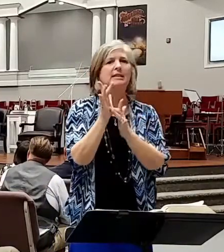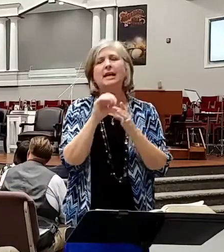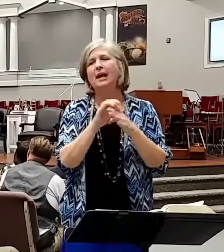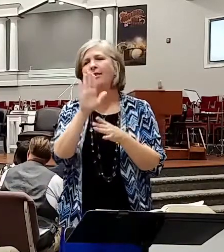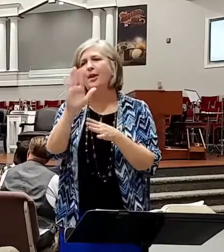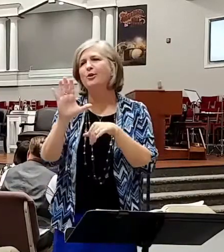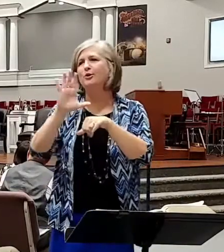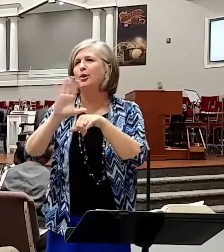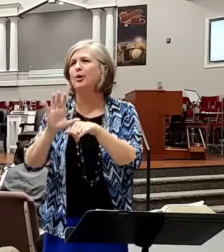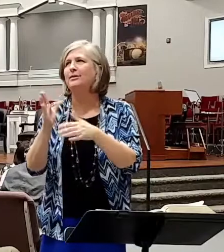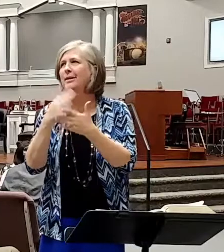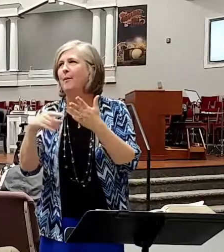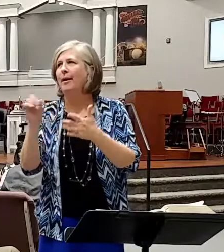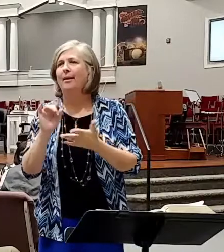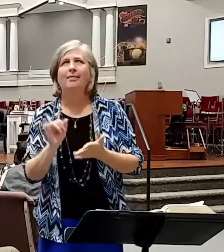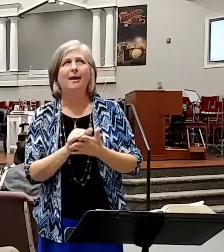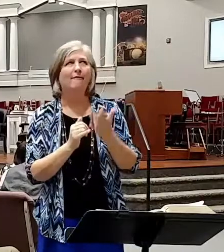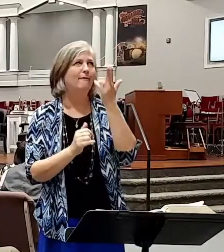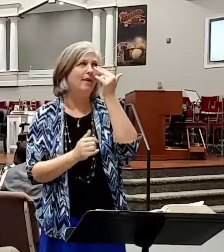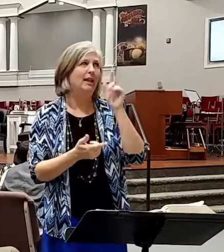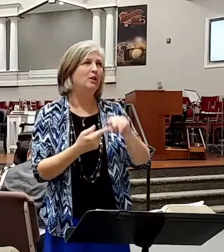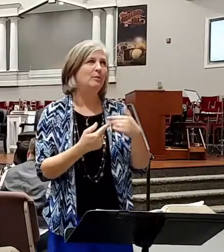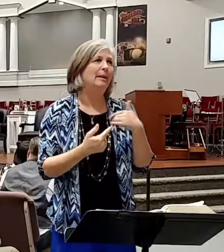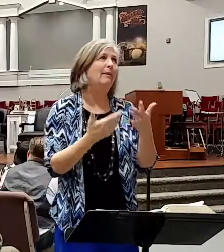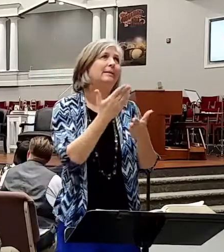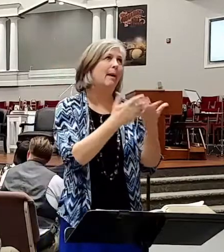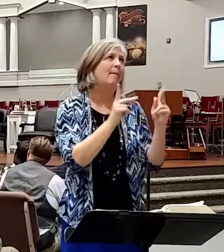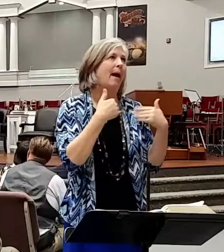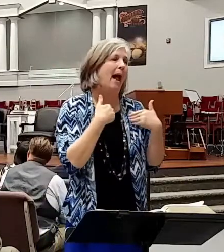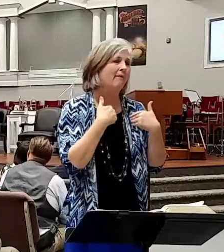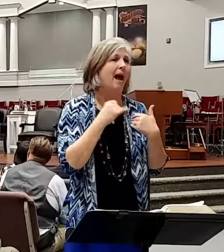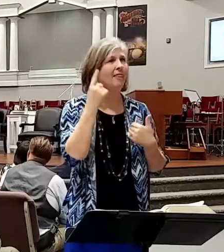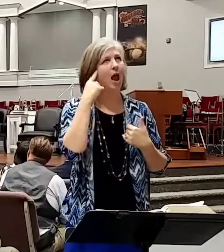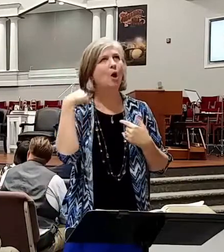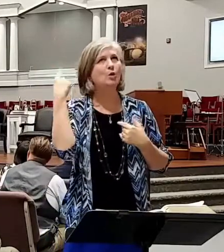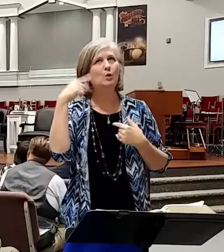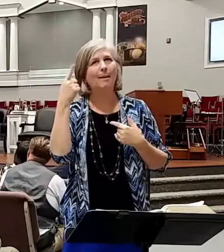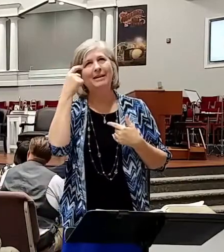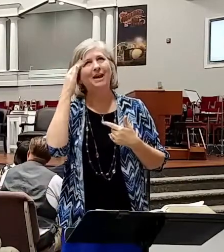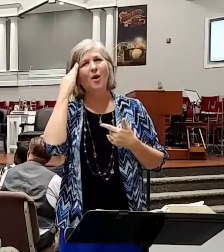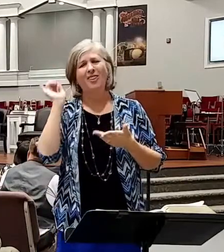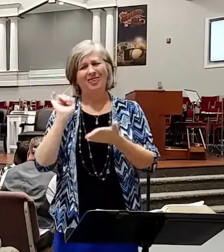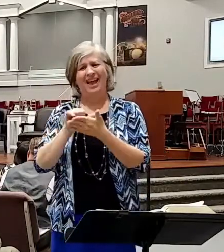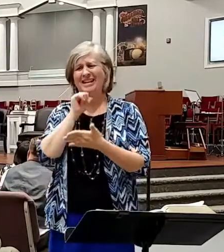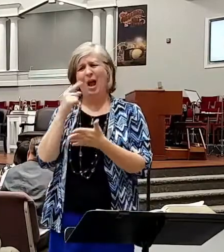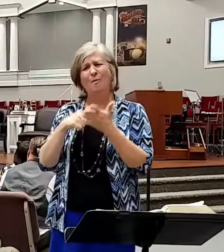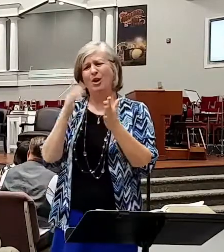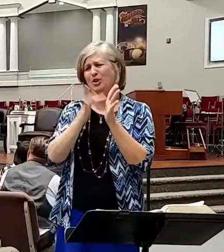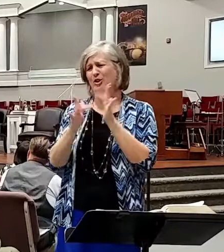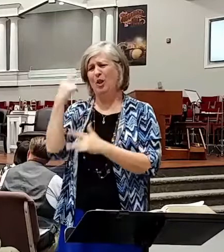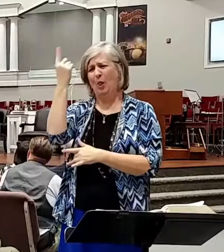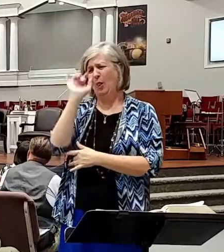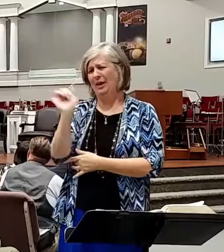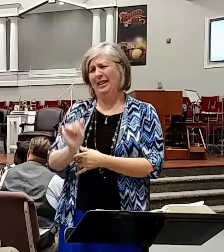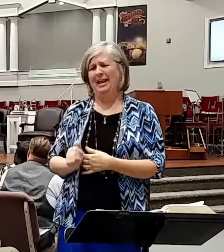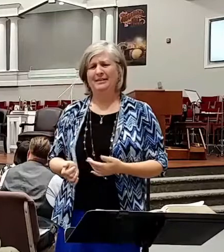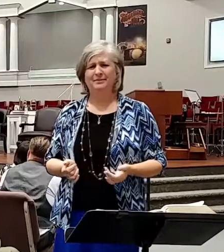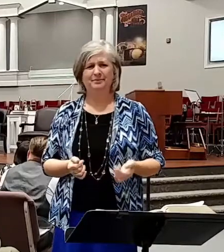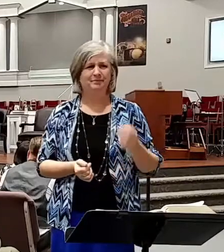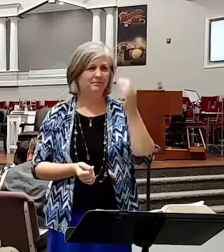somewhere which is ridiculous to me but some do I think it's crazy because I know that's not what he looked like but anyway let me